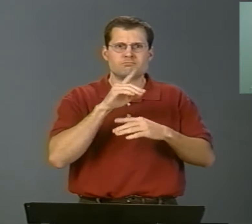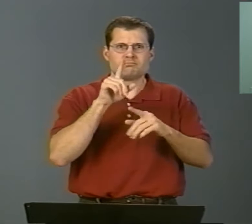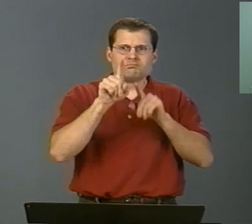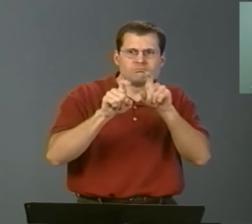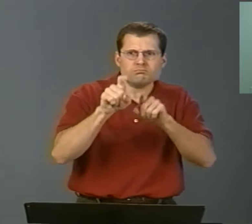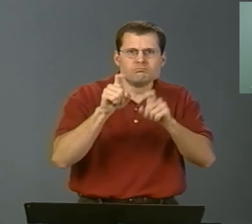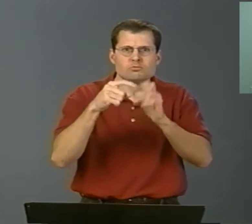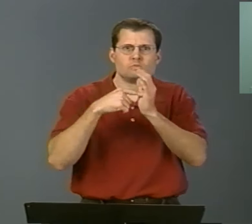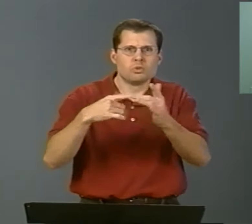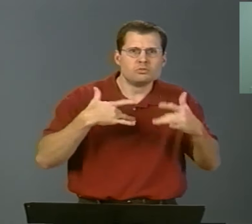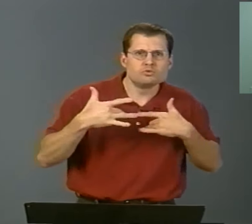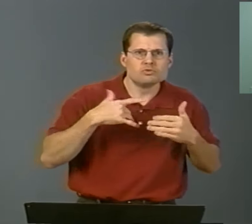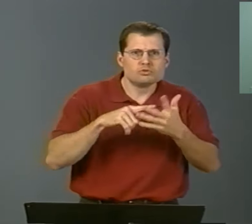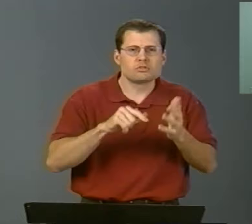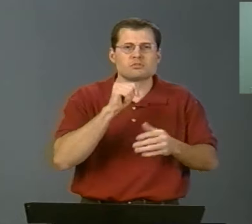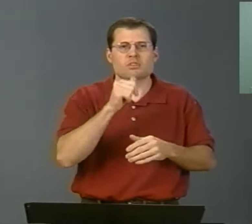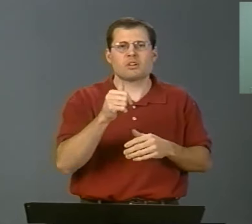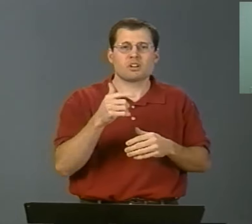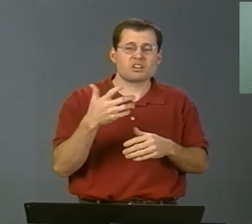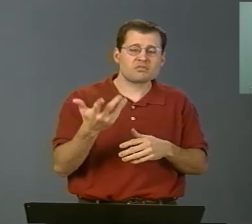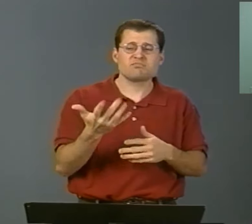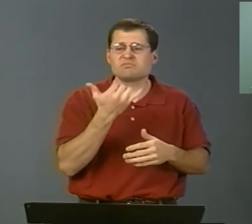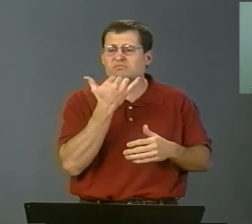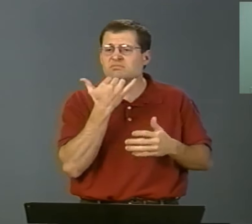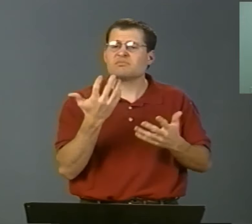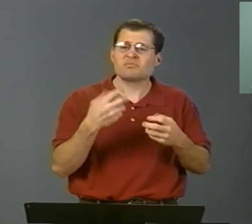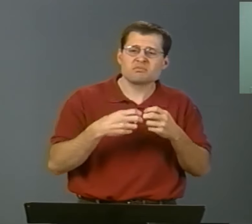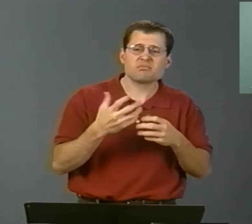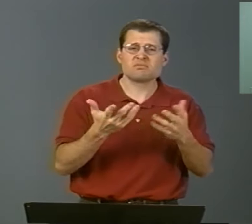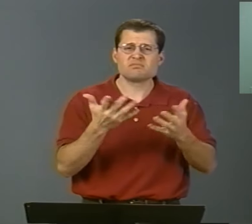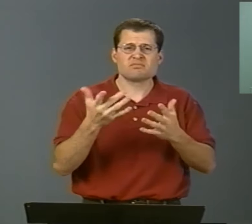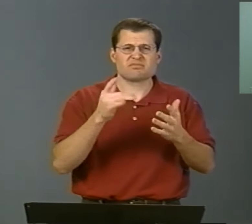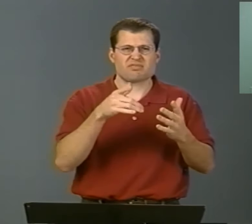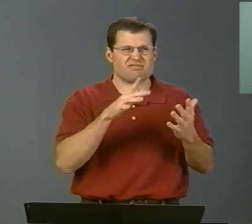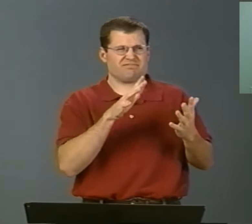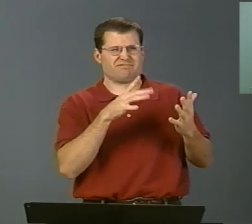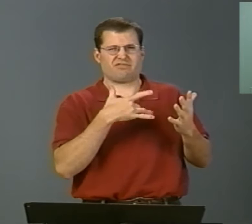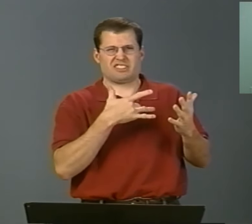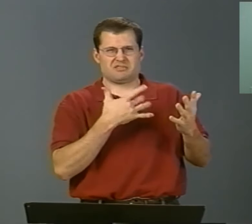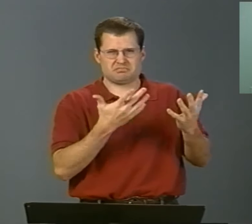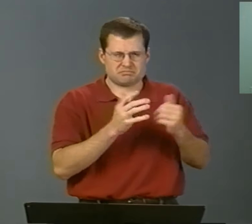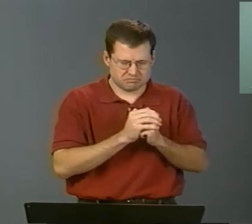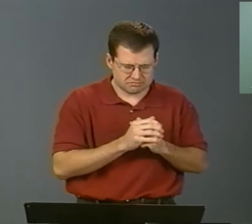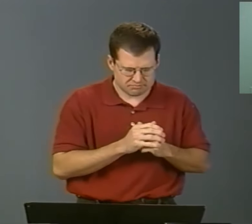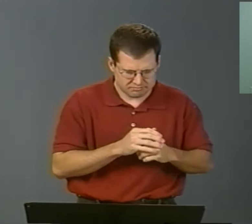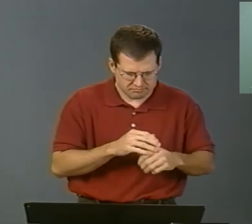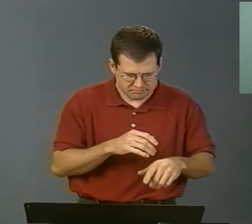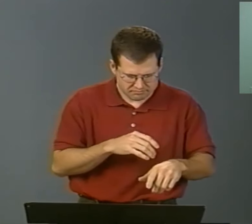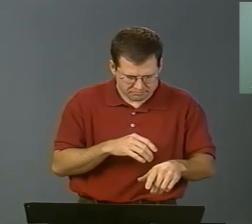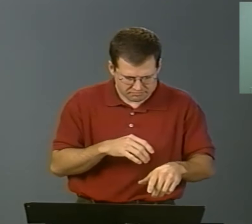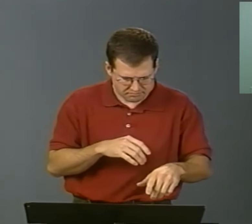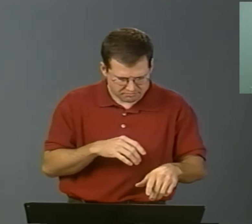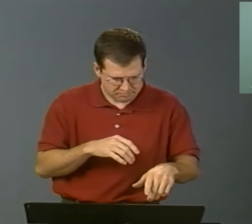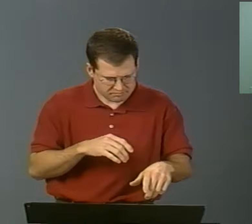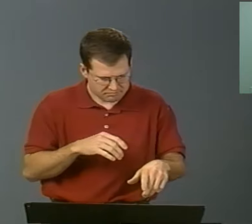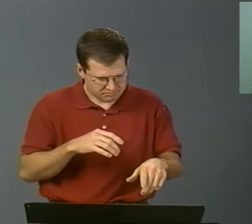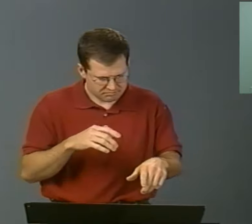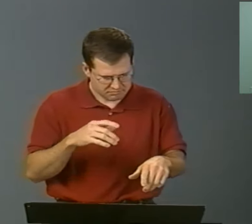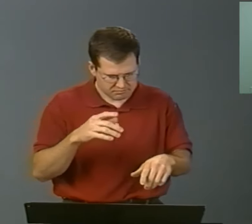Also, taking note of their customer service. Are they attentive or do they just kind